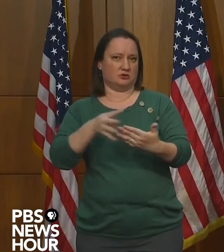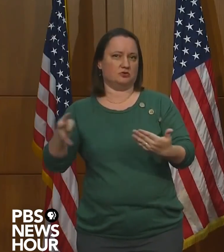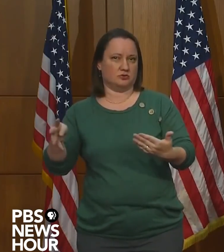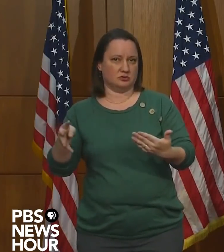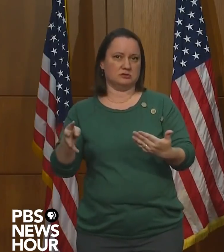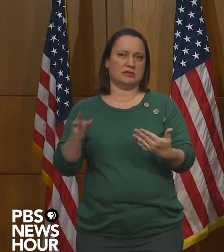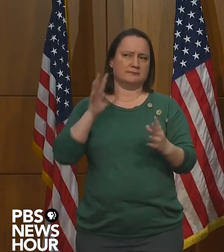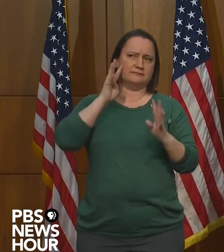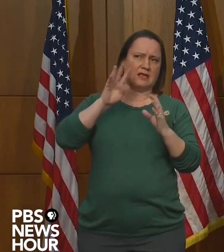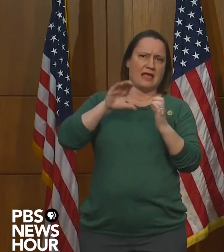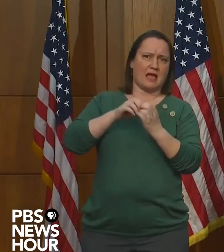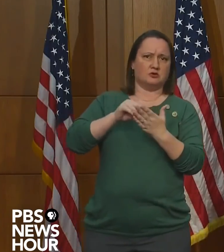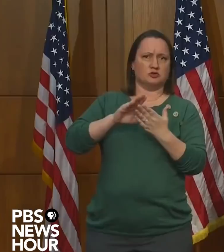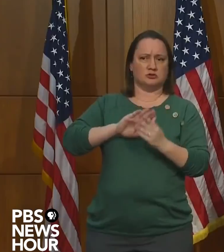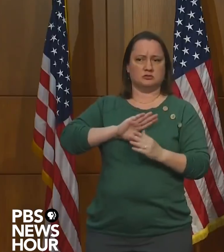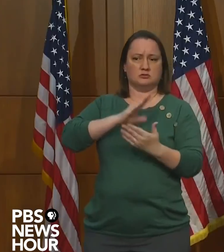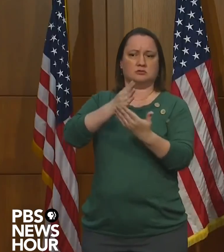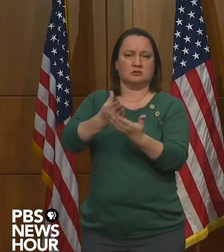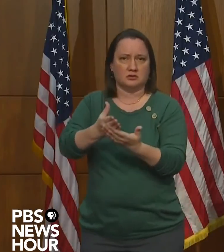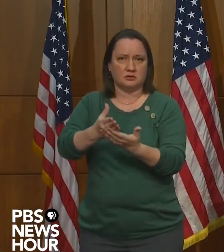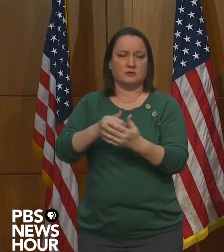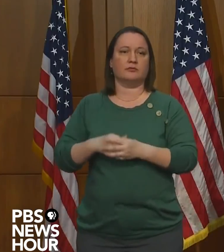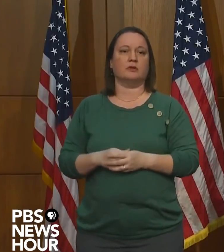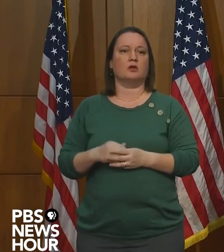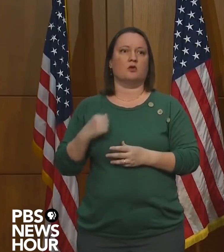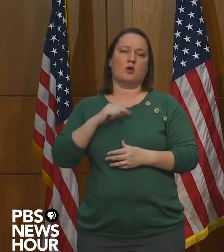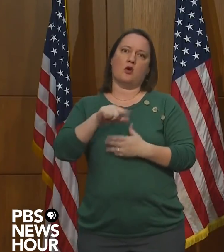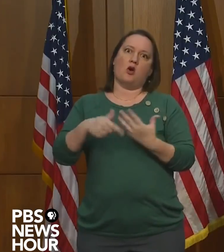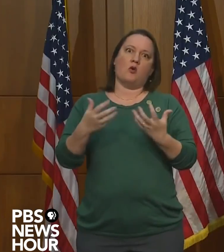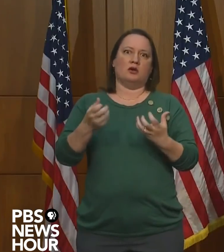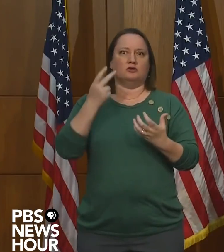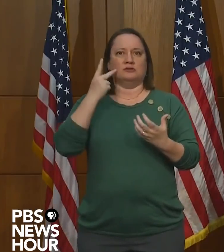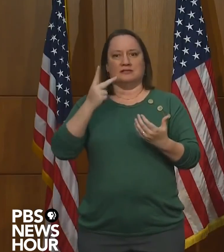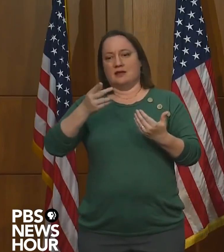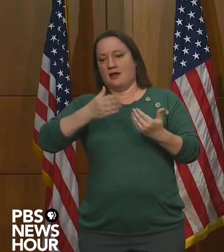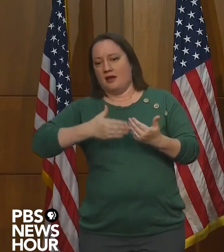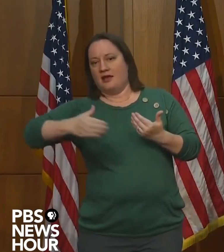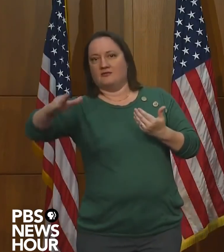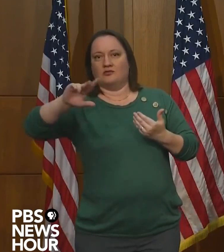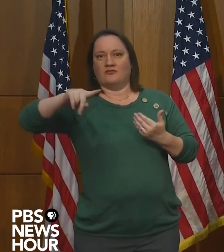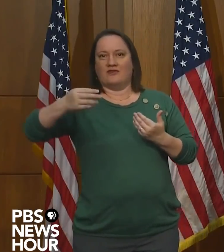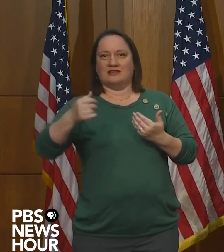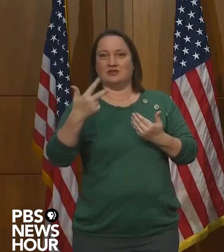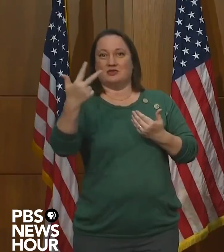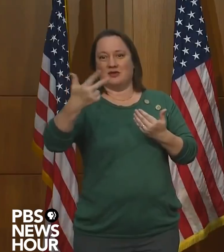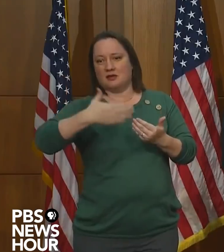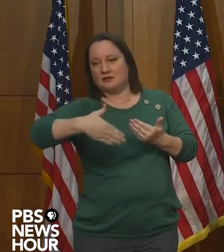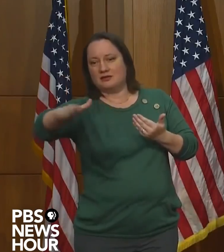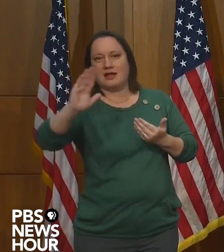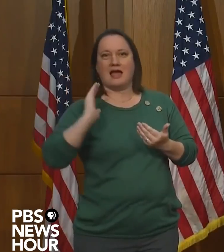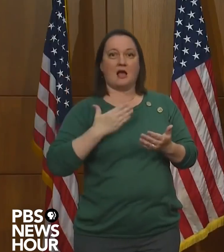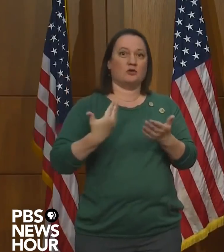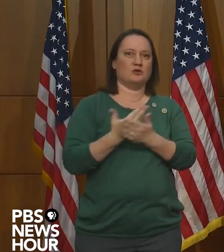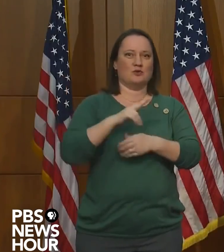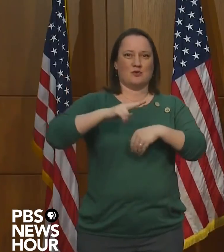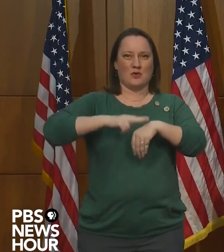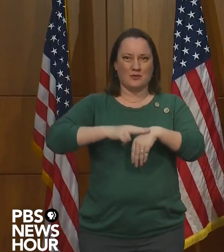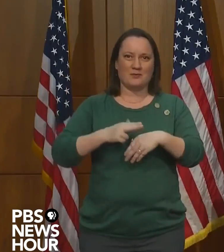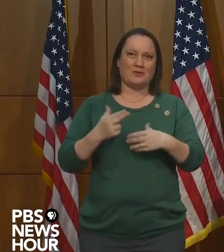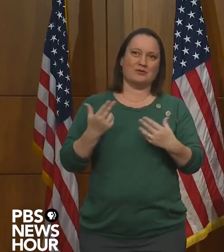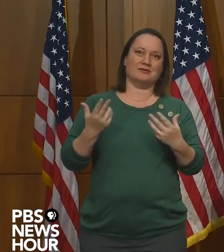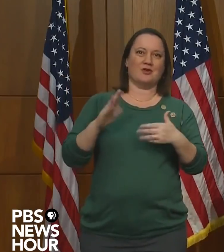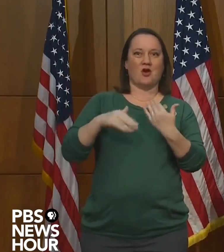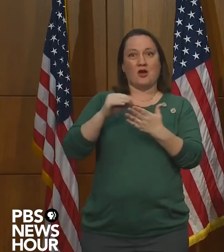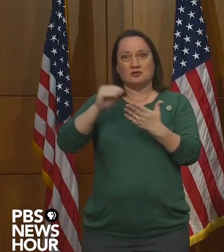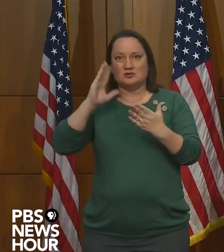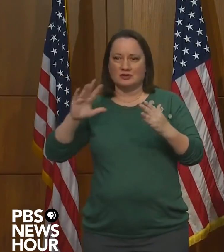And we are all looking forward to the day that we're on beyond phase three, resuming to a new normal and having